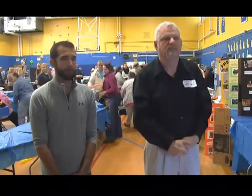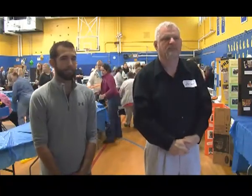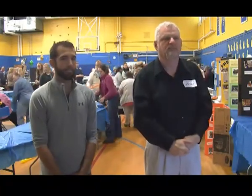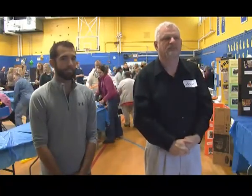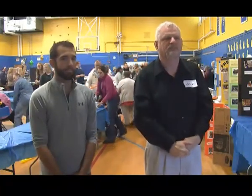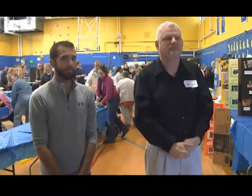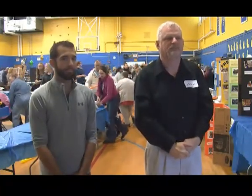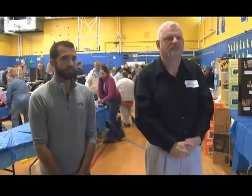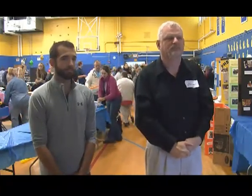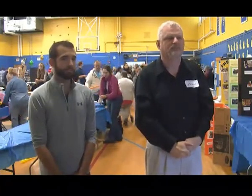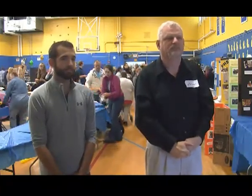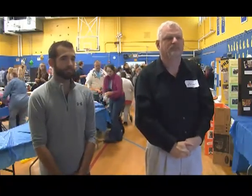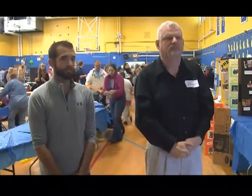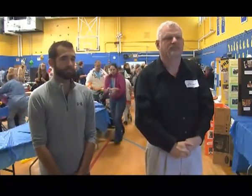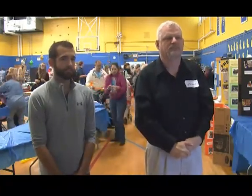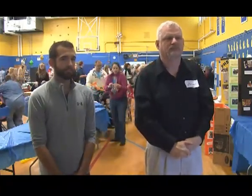work on a social and political level.